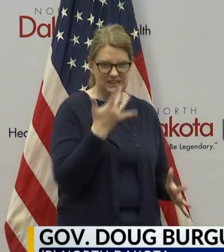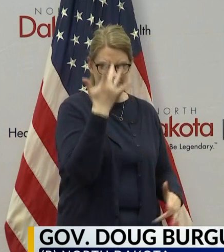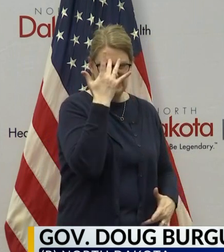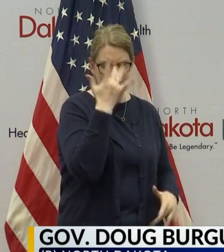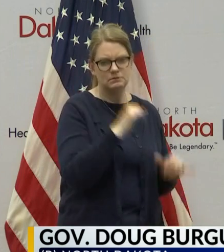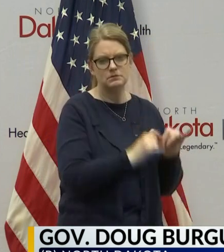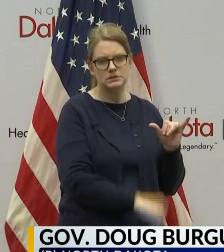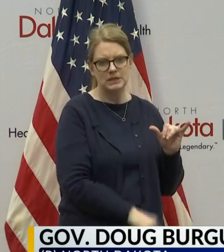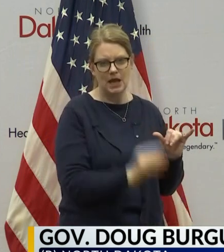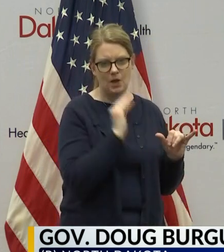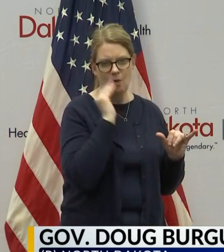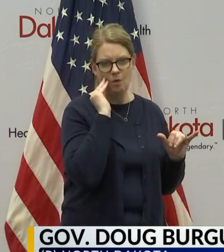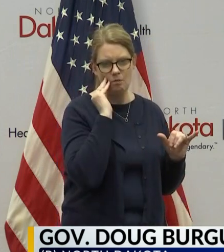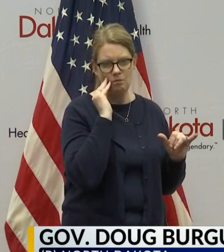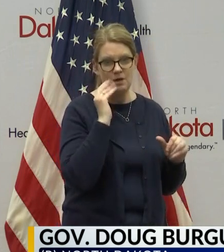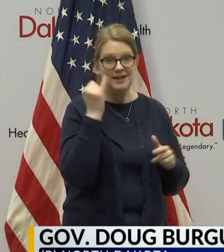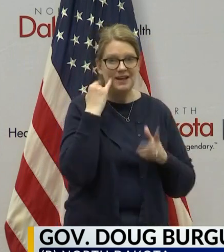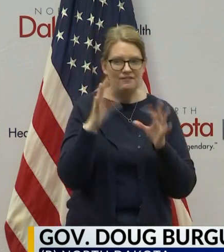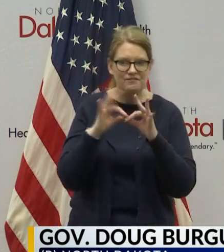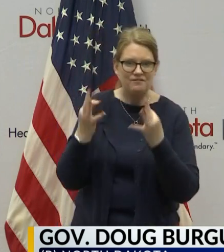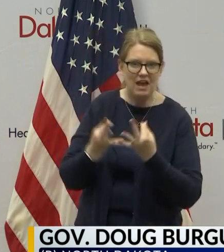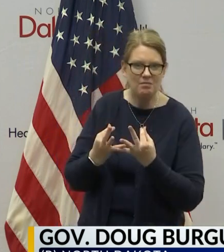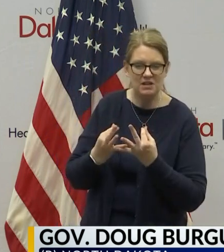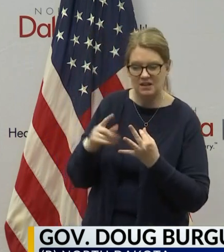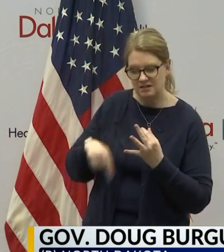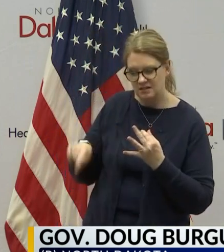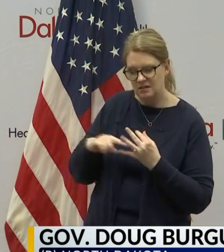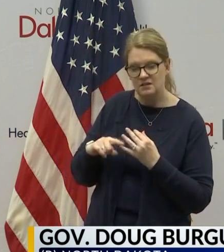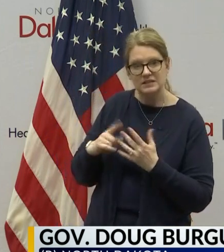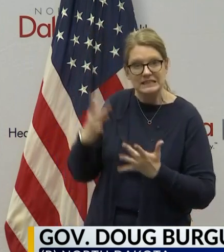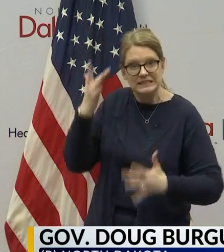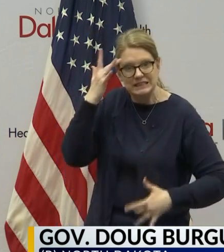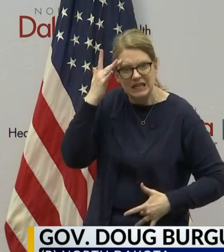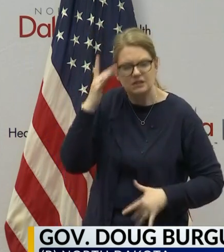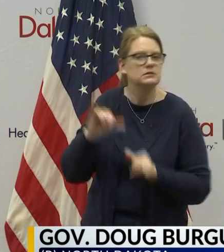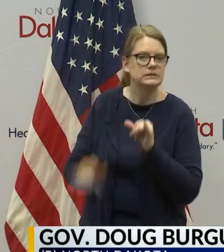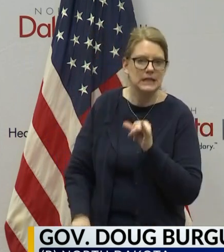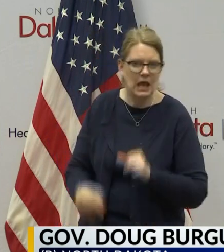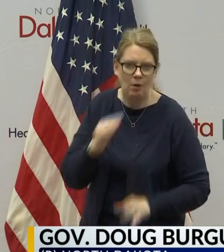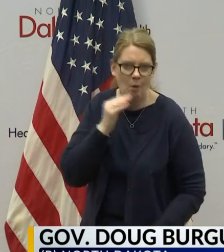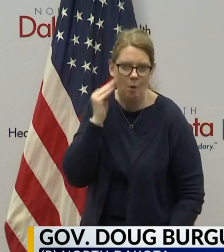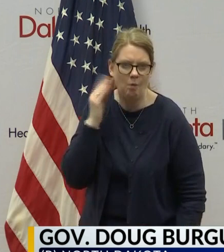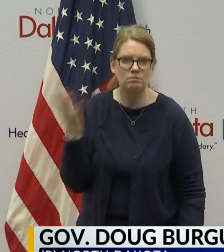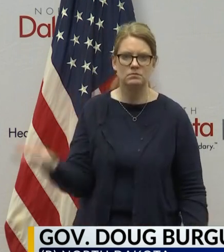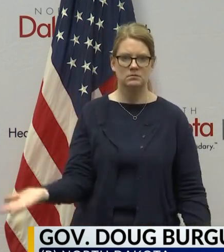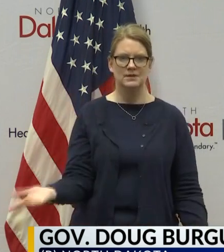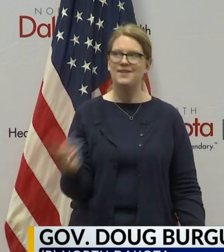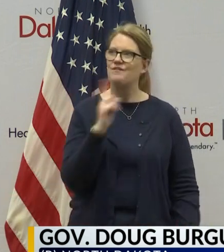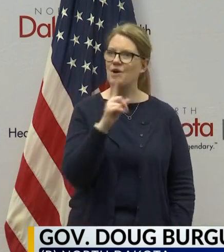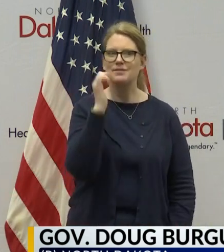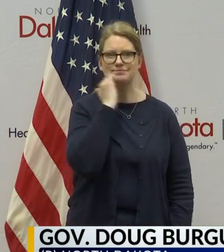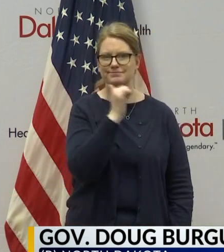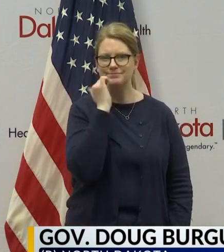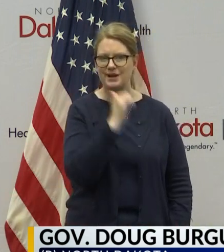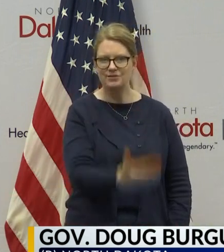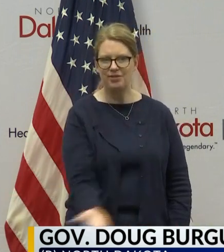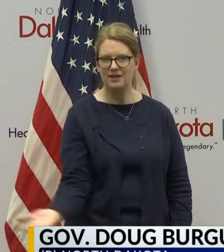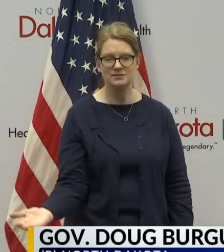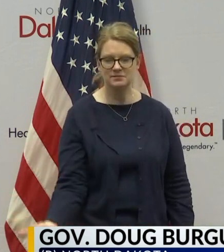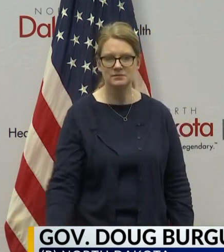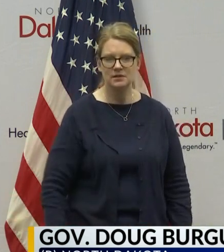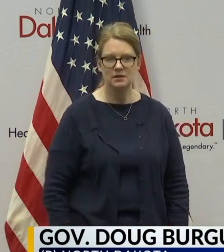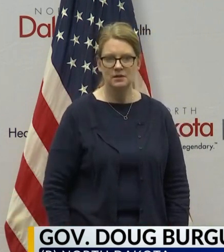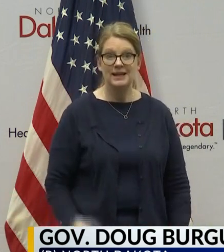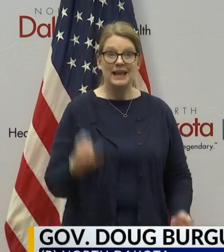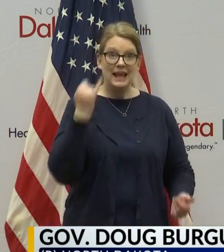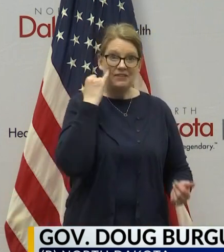you know, stay home. If you have family members that are sick, stay home. There's a lot of pragmatic things here. Just if you're not feeling well,